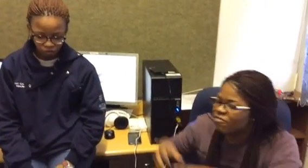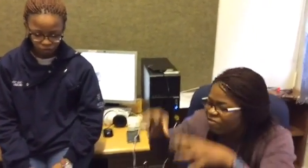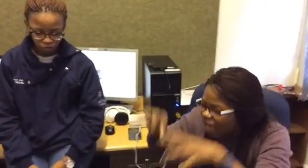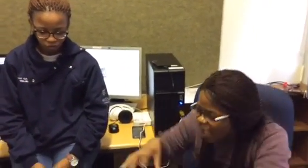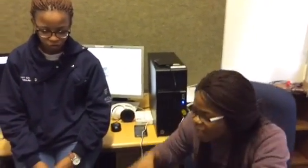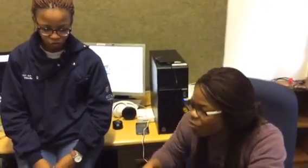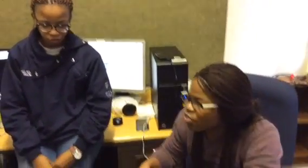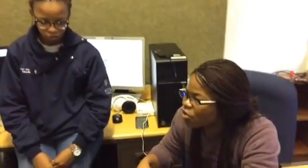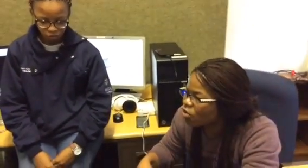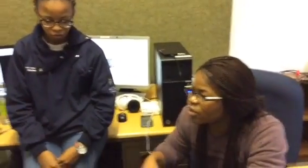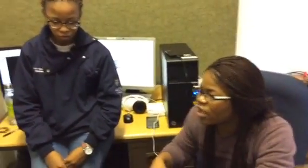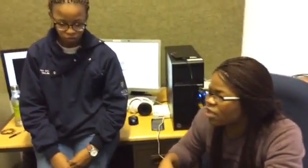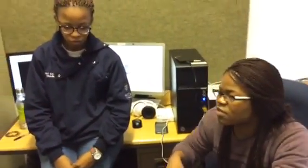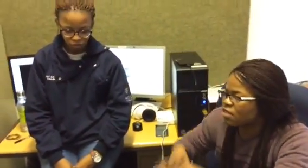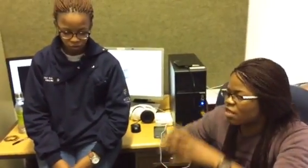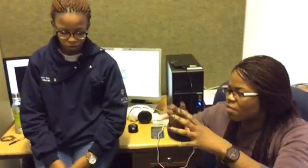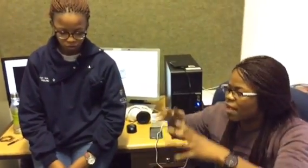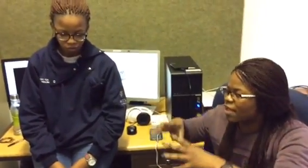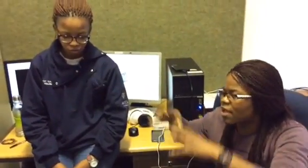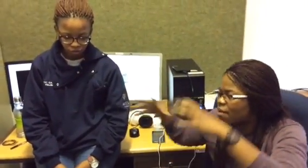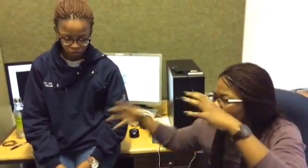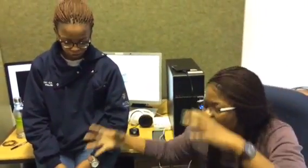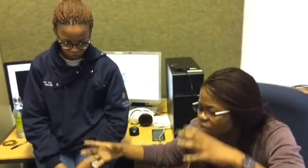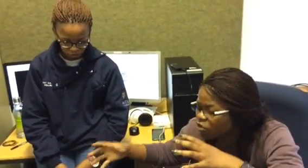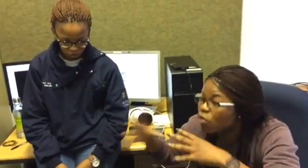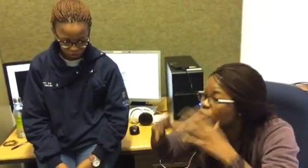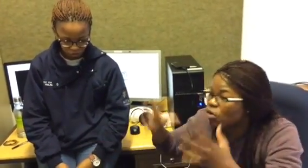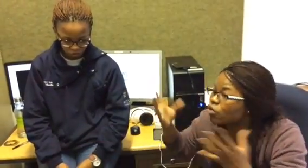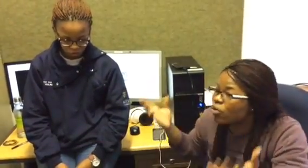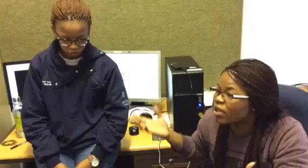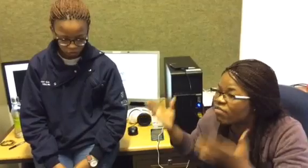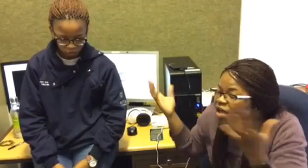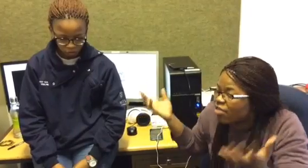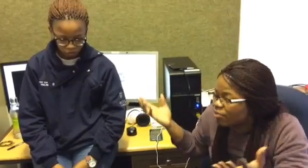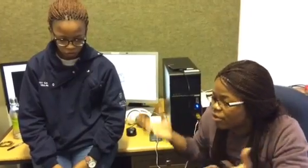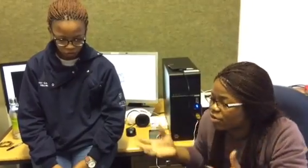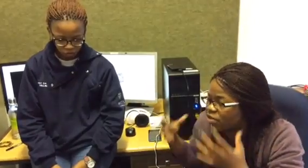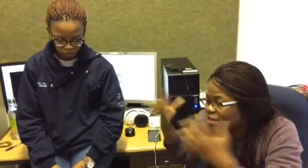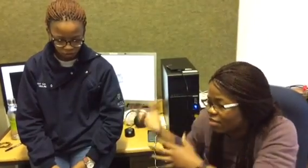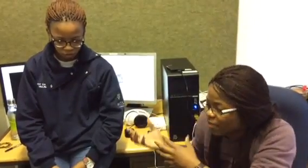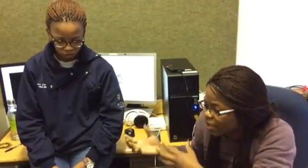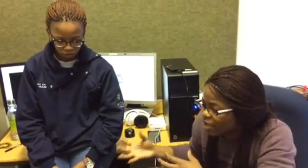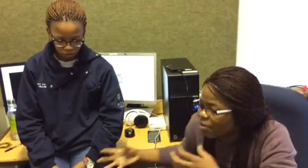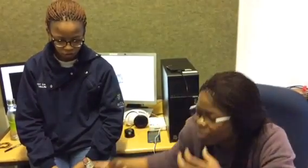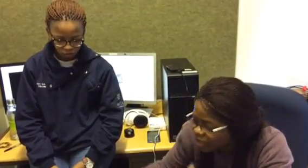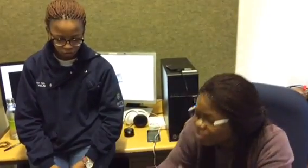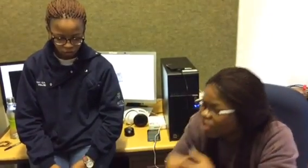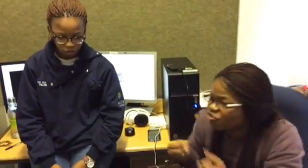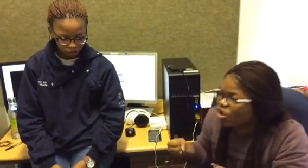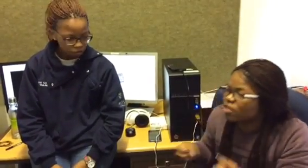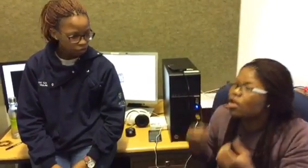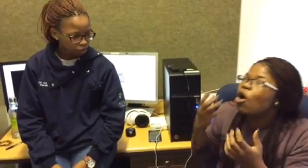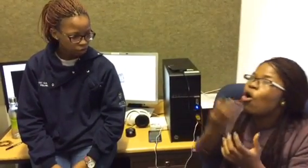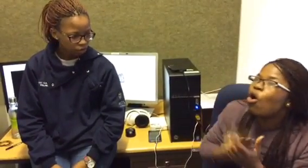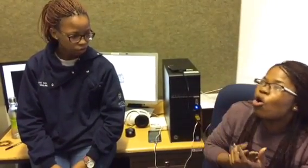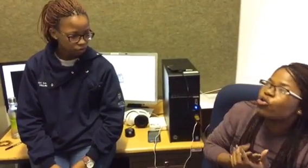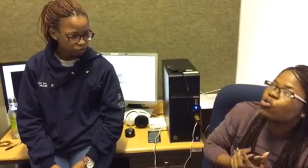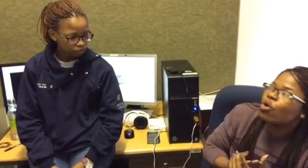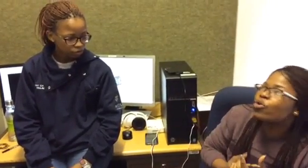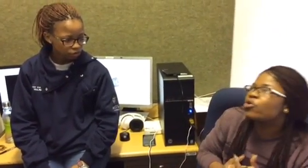find where the gold is and then the mining companies or gold or whatever other minerals and then the mining companies extracts also you